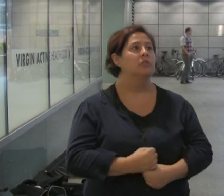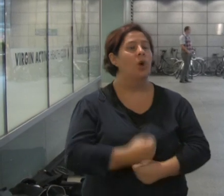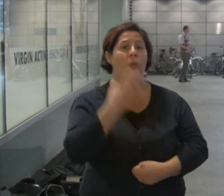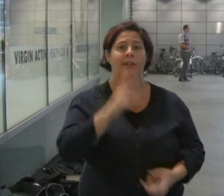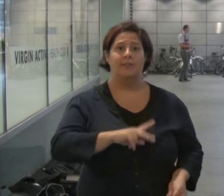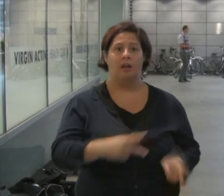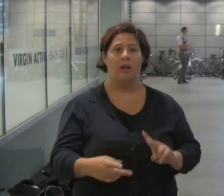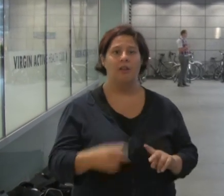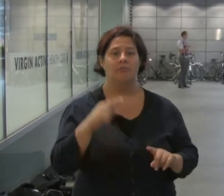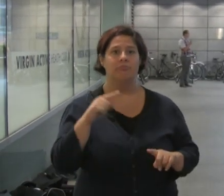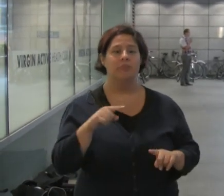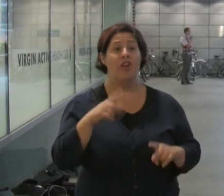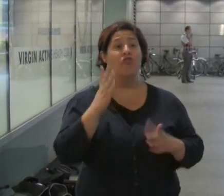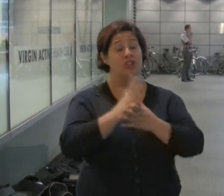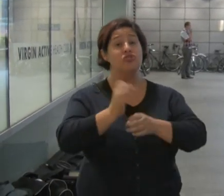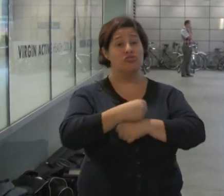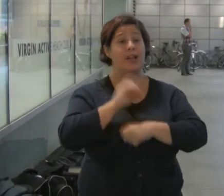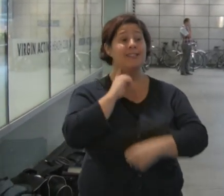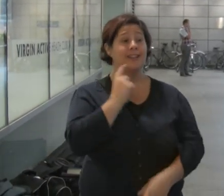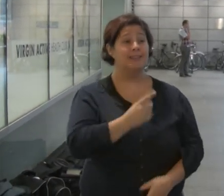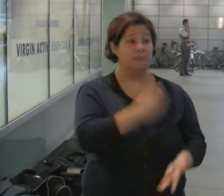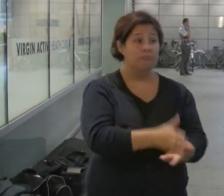died. It was the stress that killed him, I'm sure.